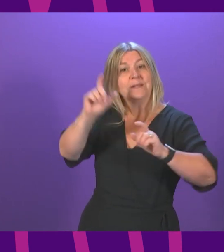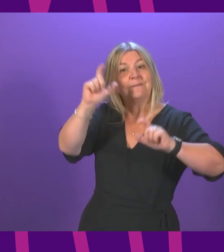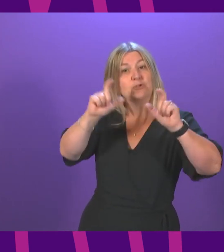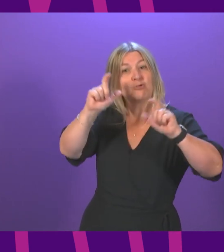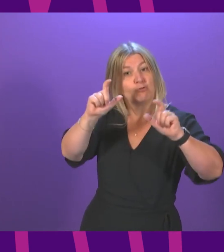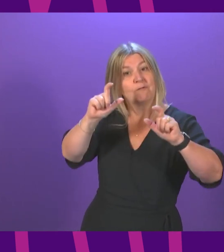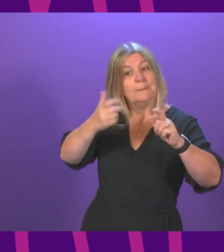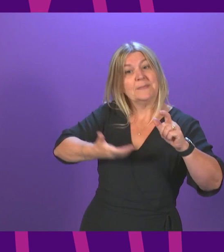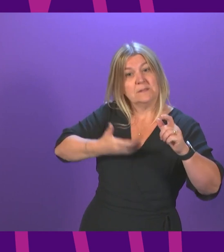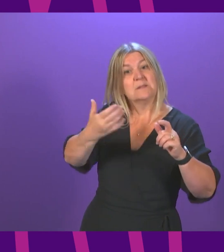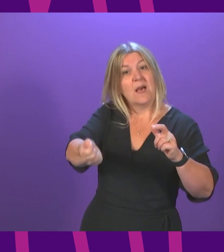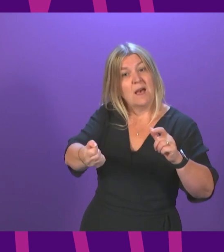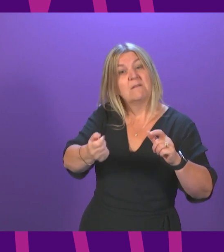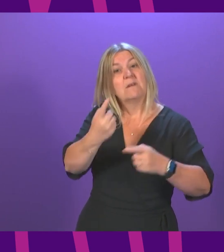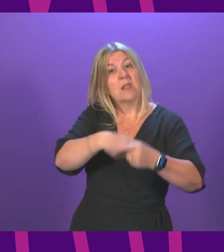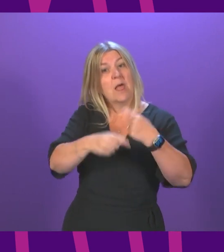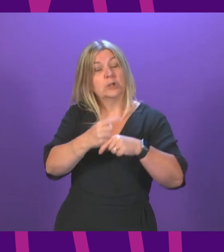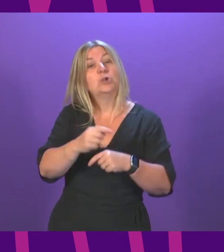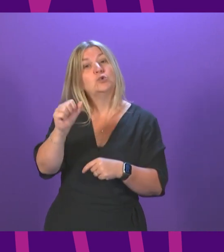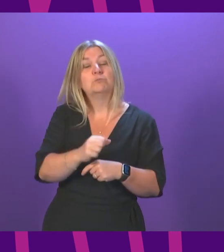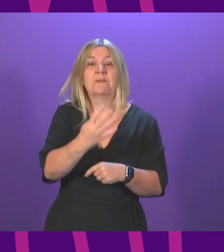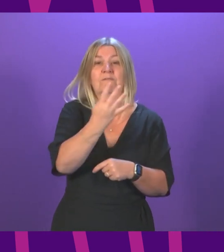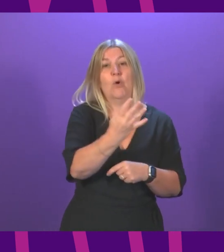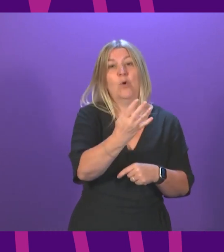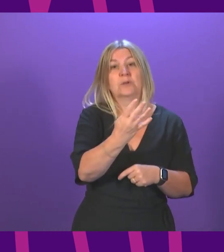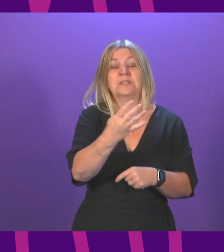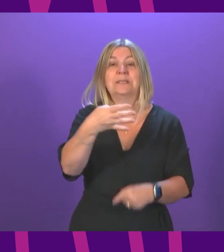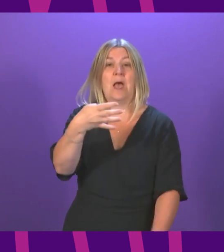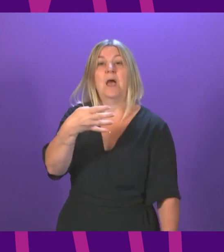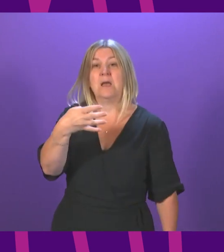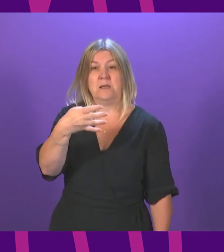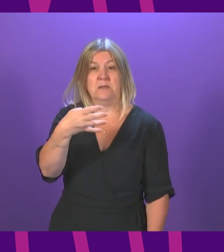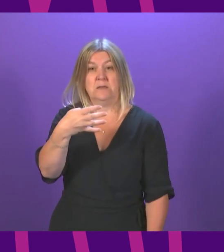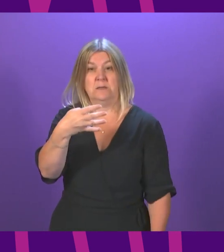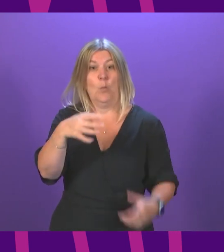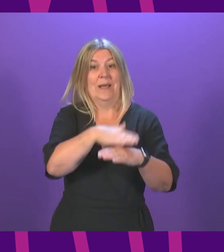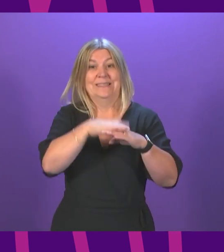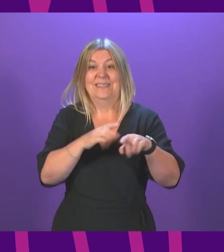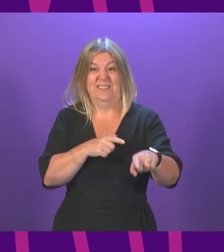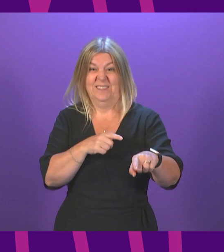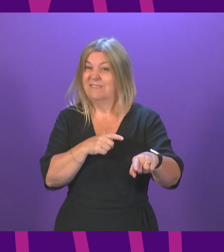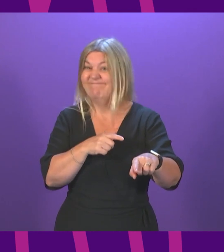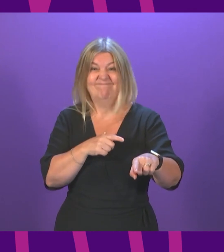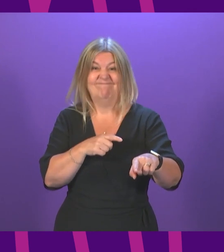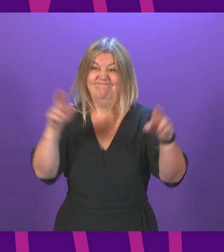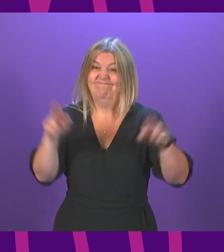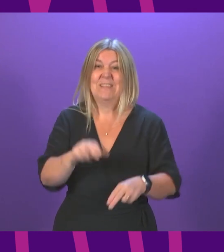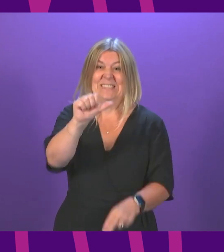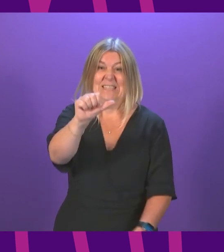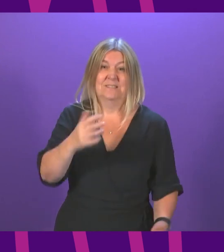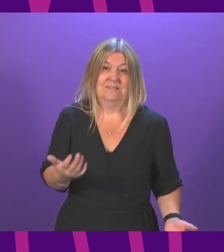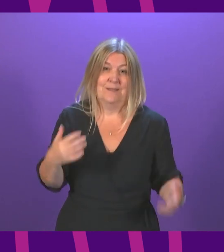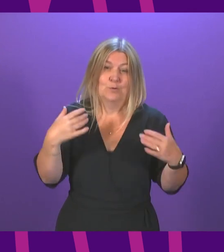49 weddings. Instead, he had just six. He says the government doesn't understand his industry, are following a one-size-fits-all approach,